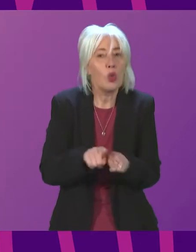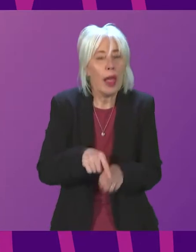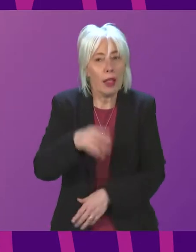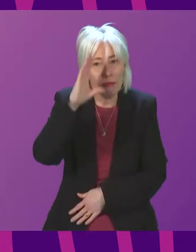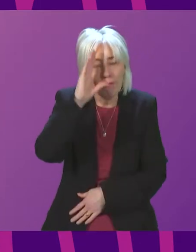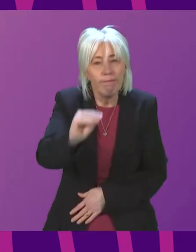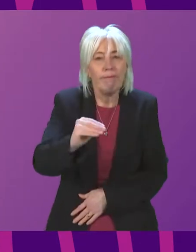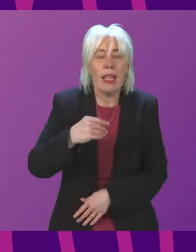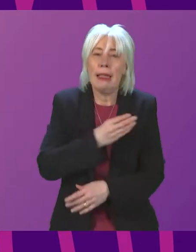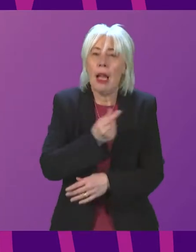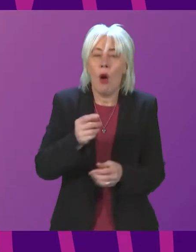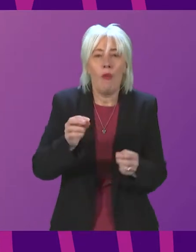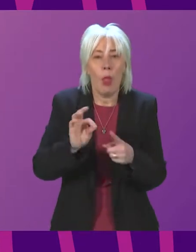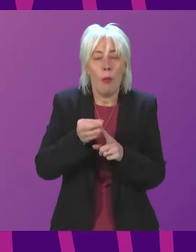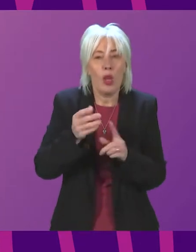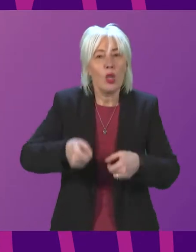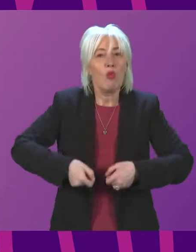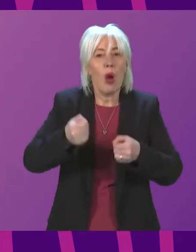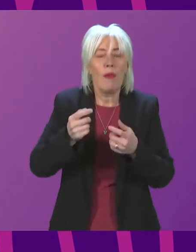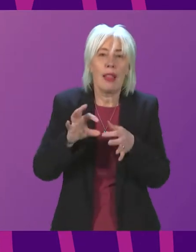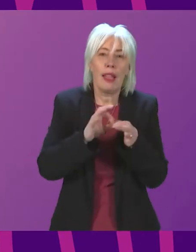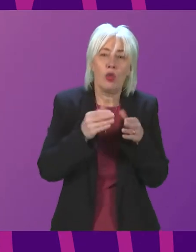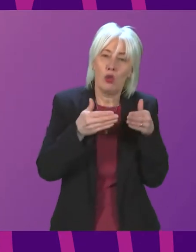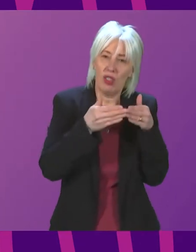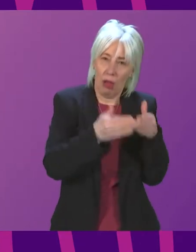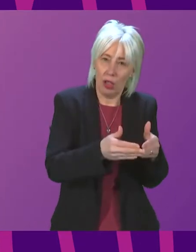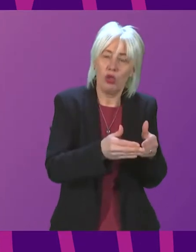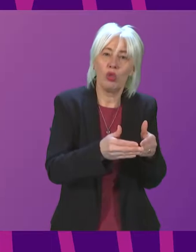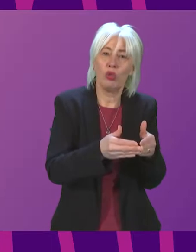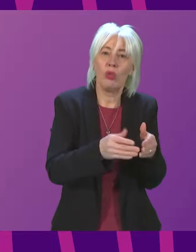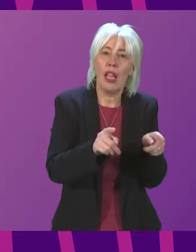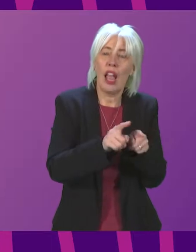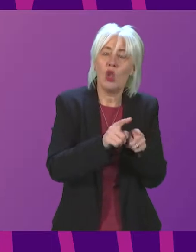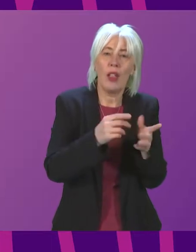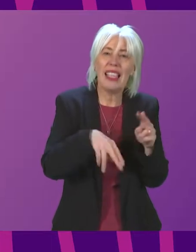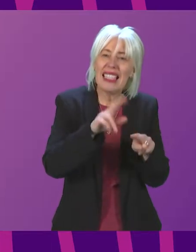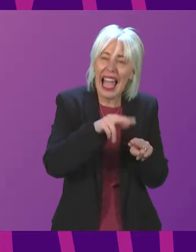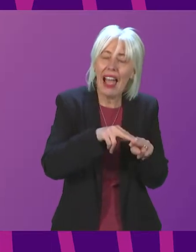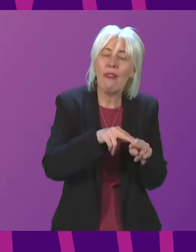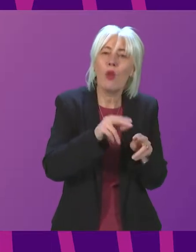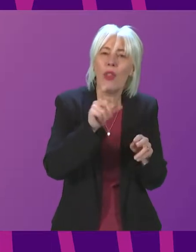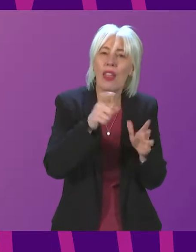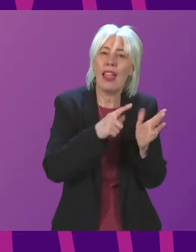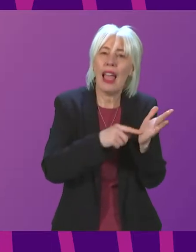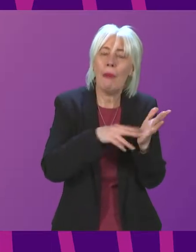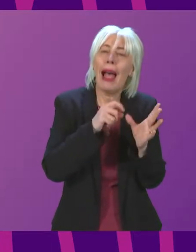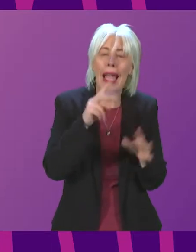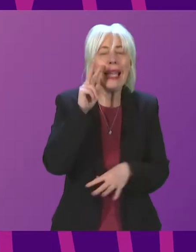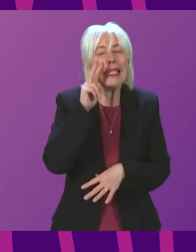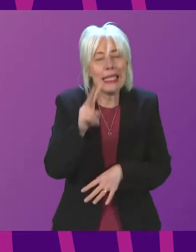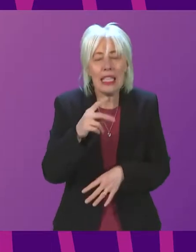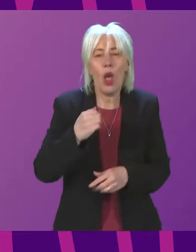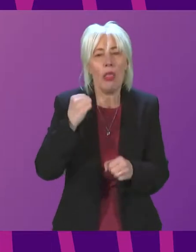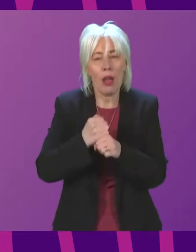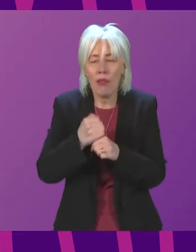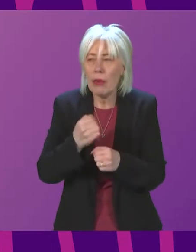be raising a number of the points she has made particularly on tonnage laterally there and regarding staffing with CalMAC directly and I will see what additional support in government